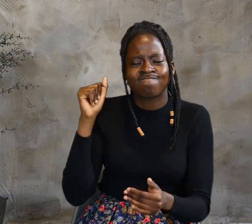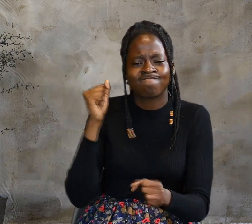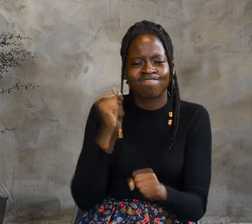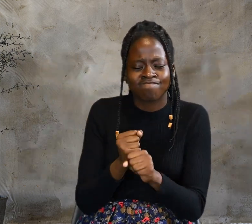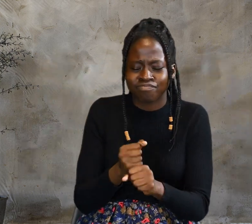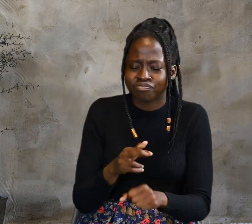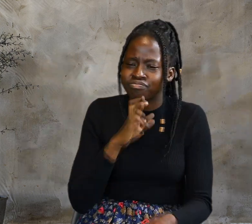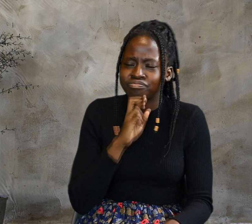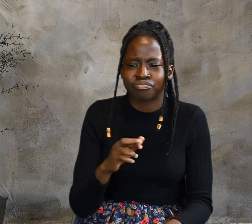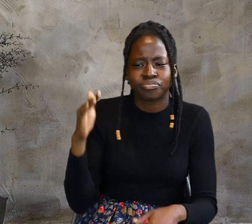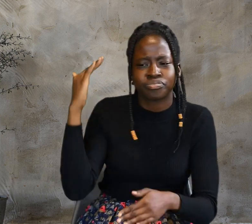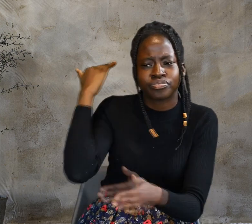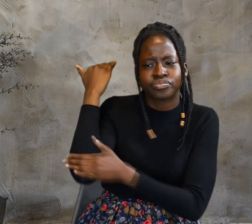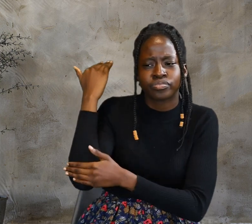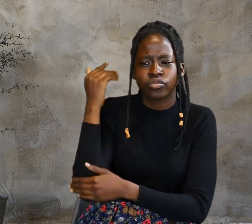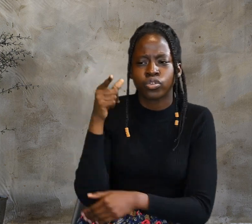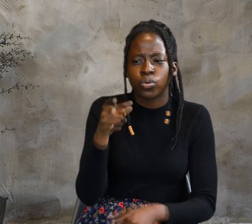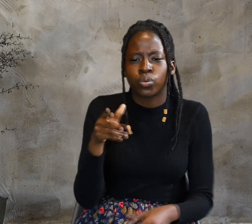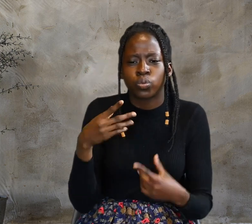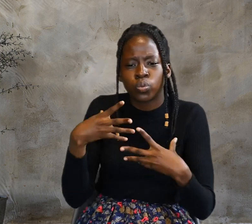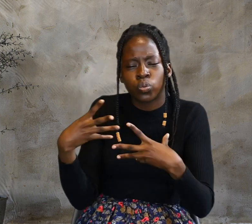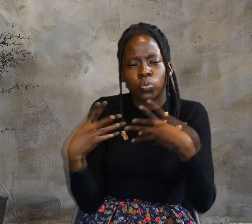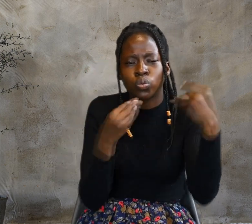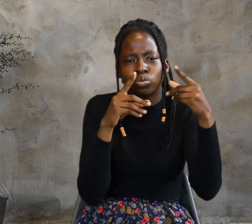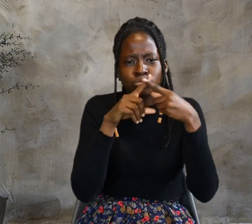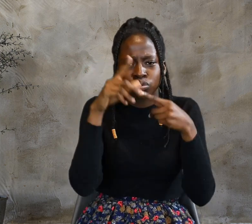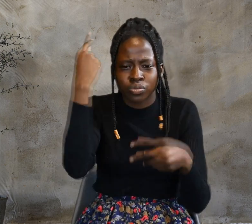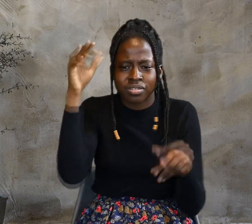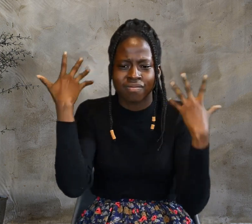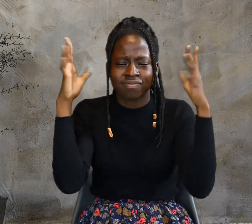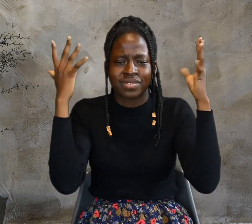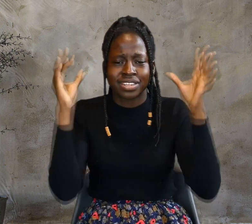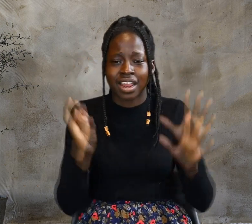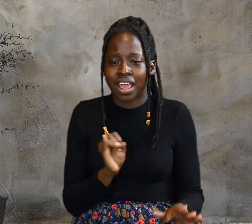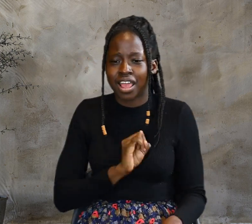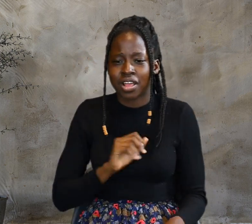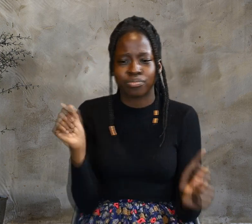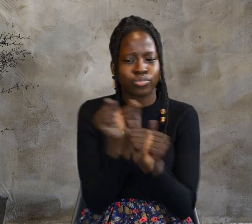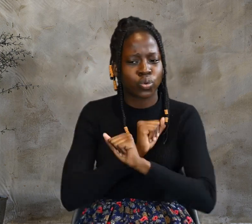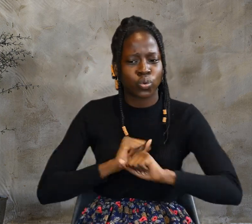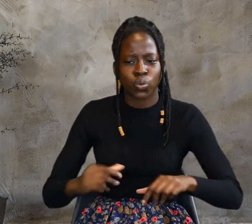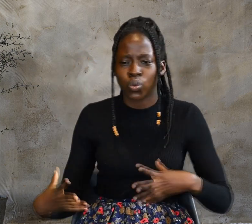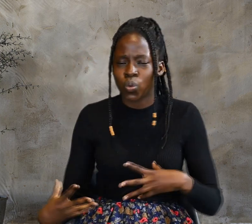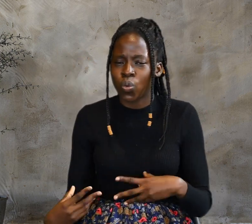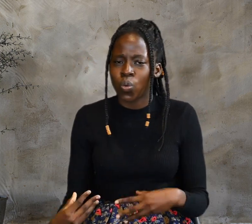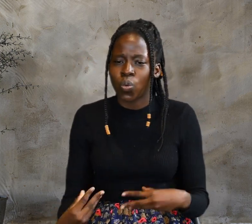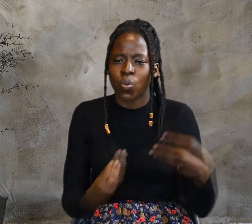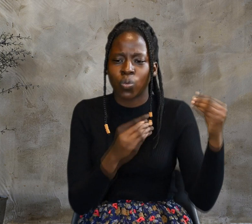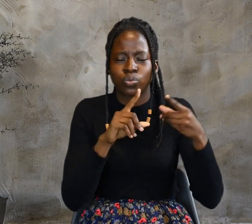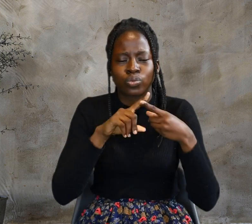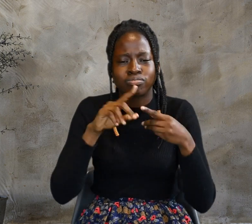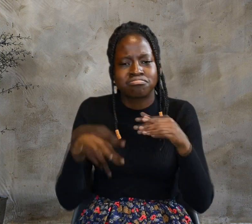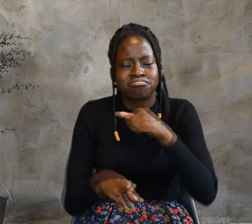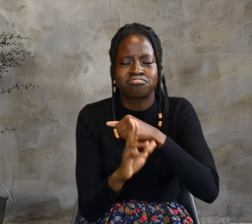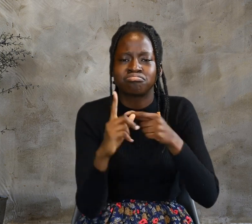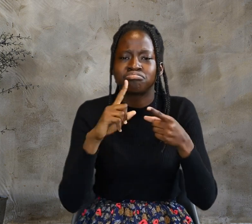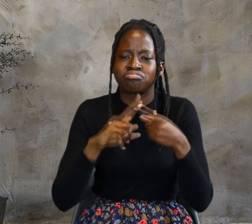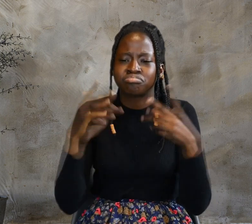evil. You go to the festival. I am not going up to this festival because my time